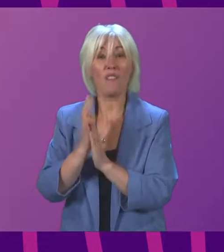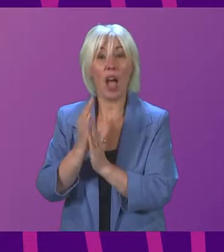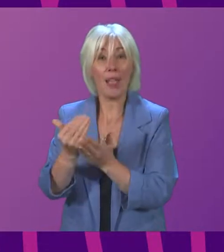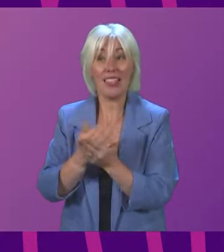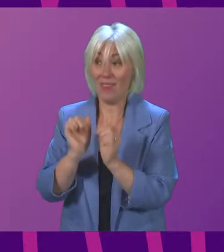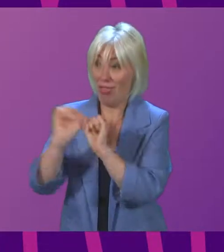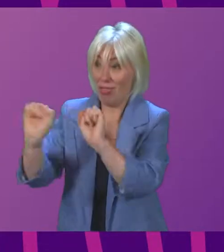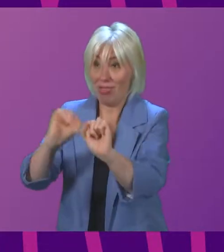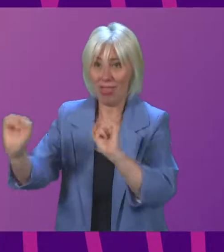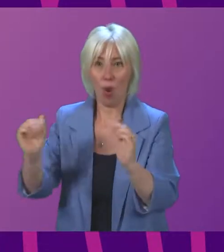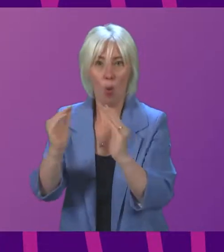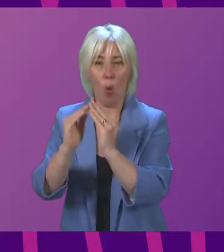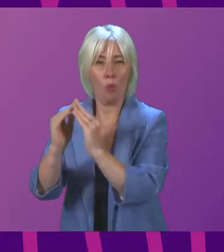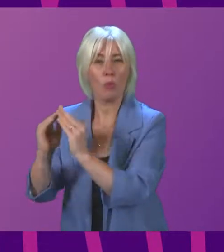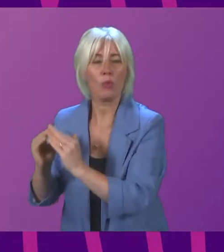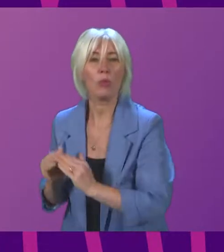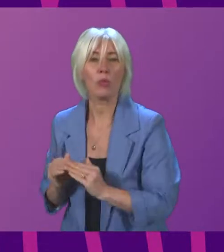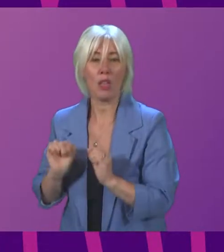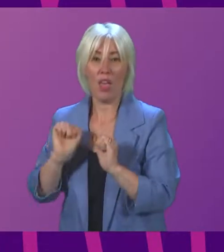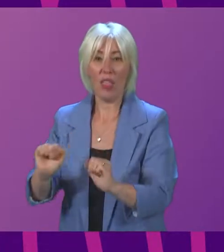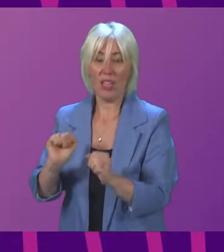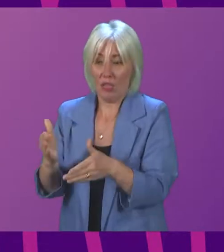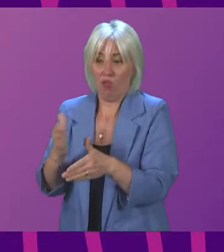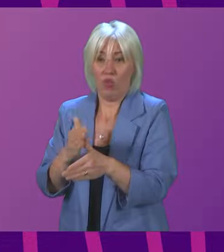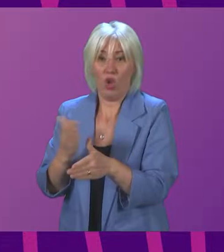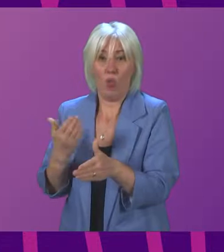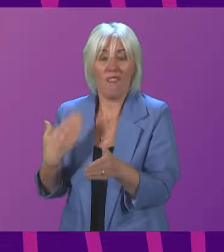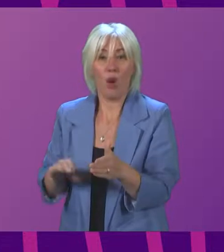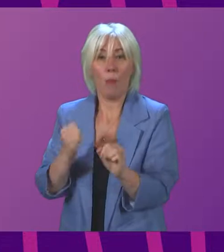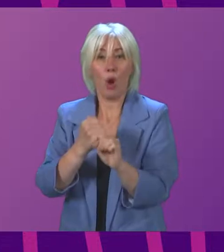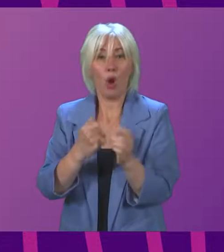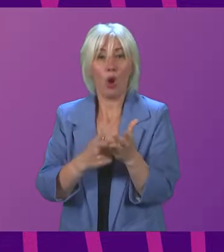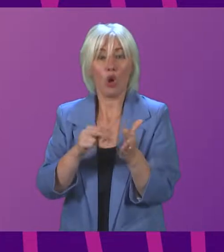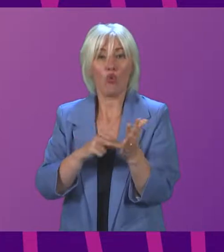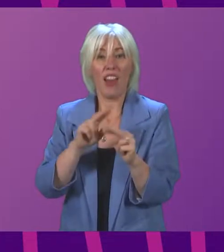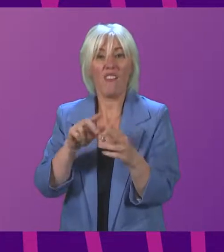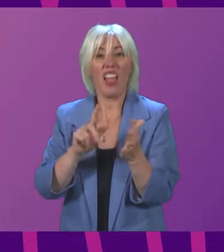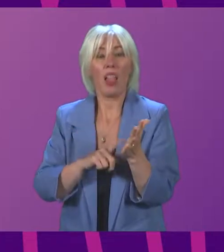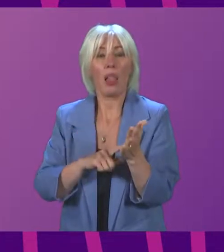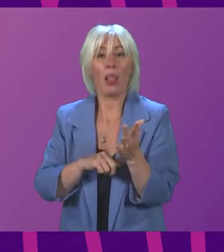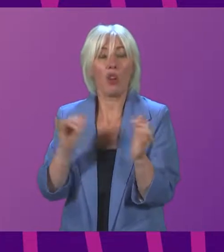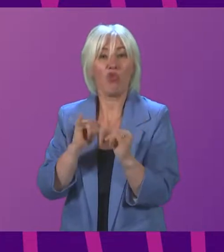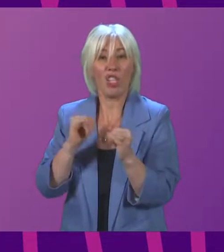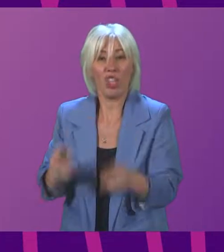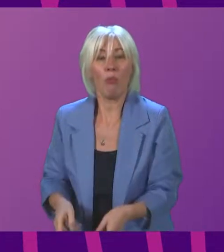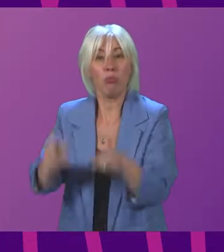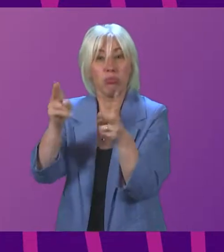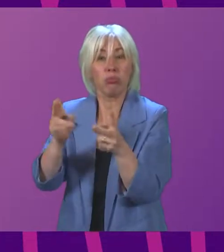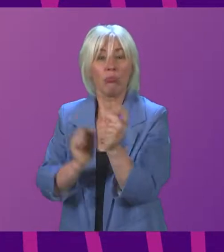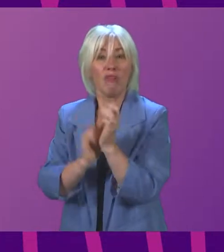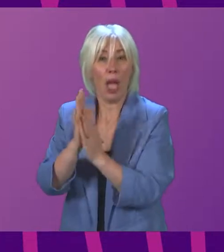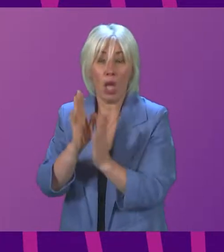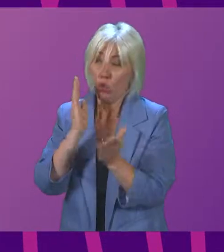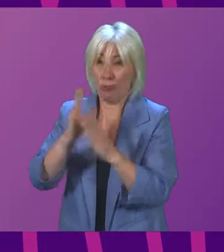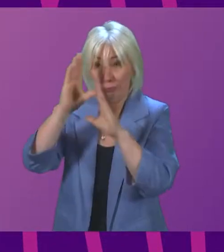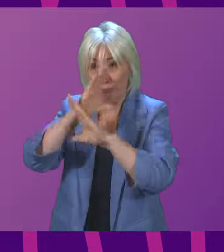their homes. Of course, this originated out of the Grenfell tragedy. So it is important that we all give a message